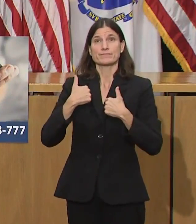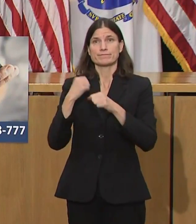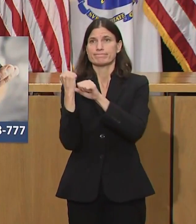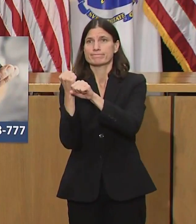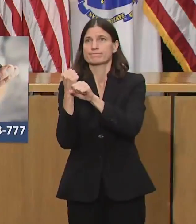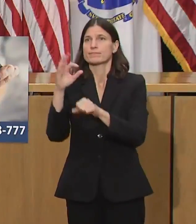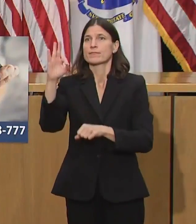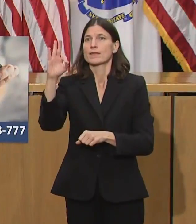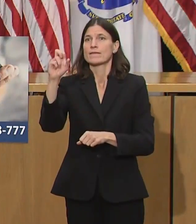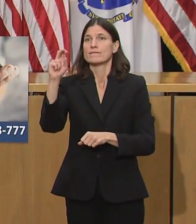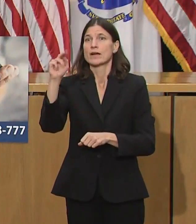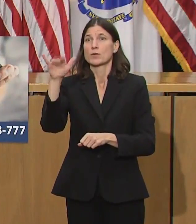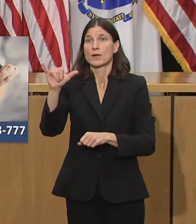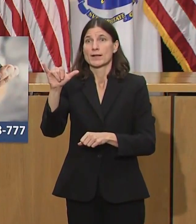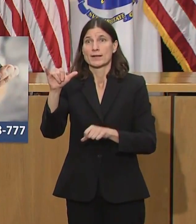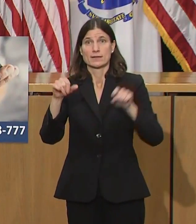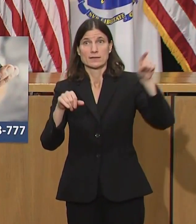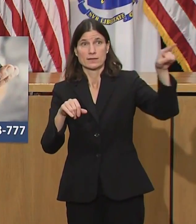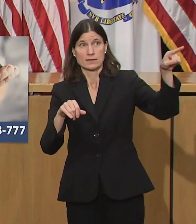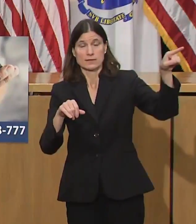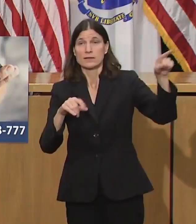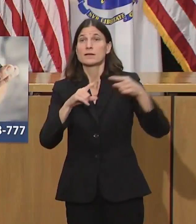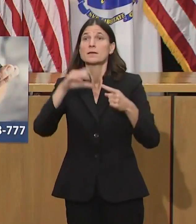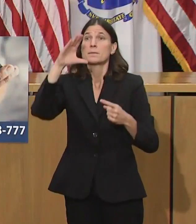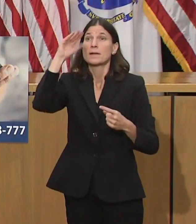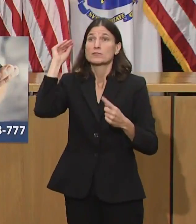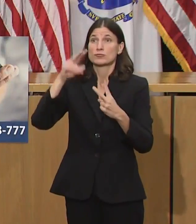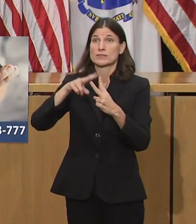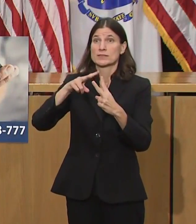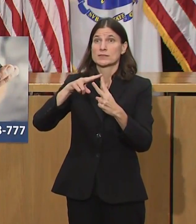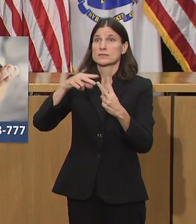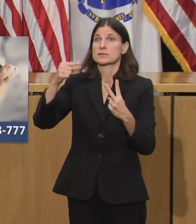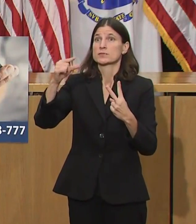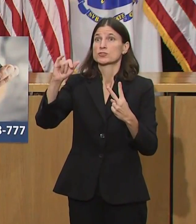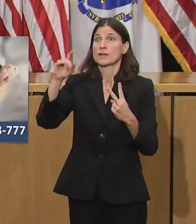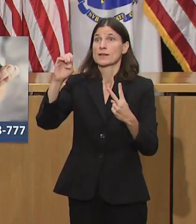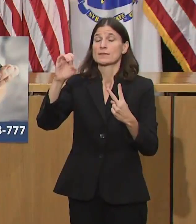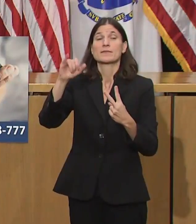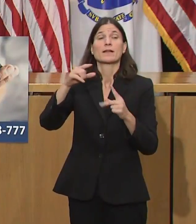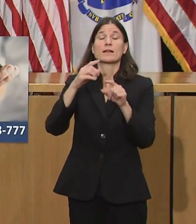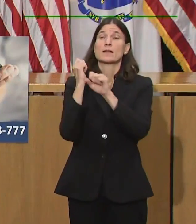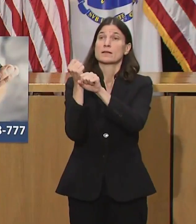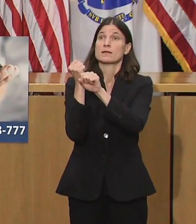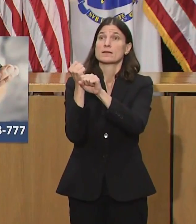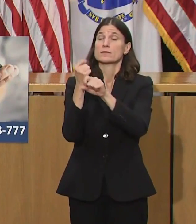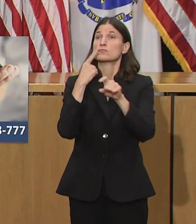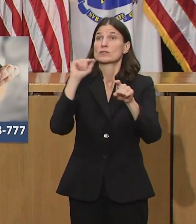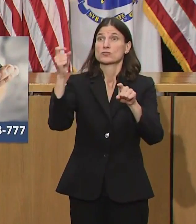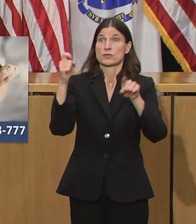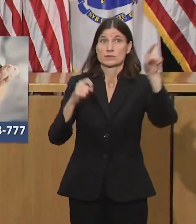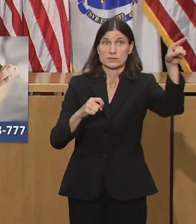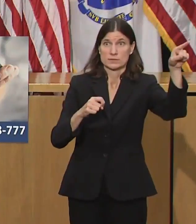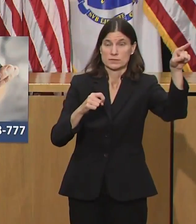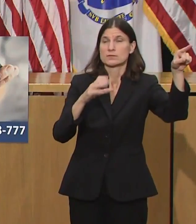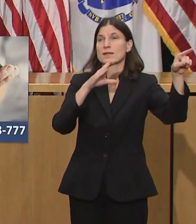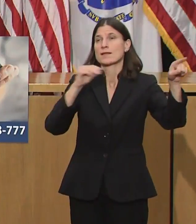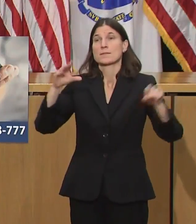plans to us with regard to Fenway their season being much more limited being